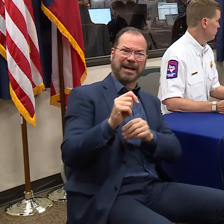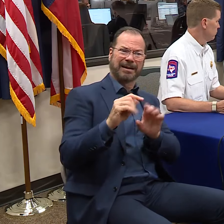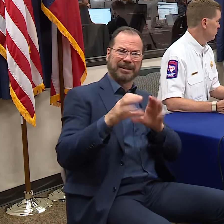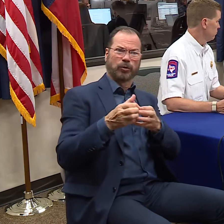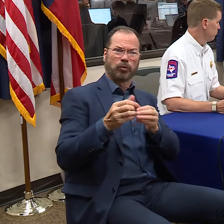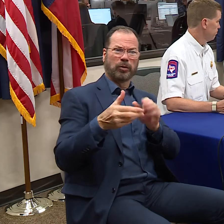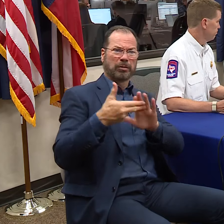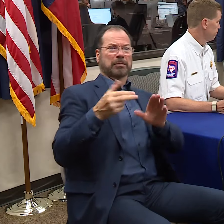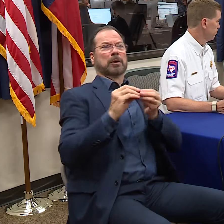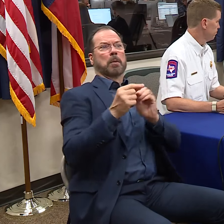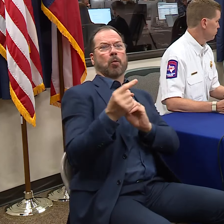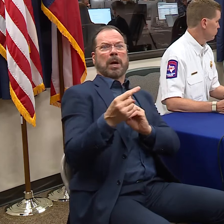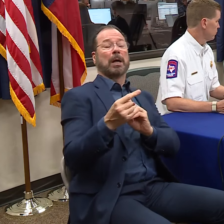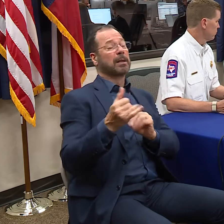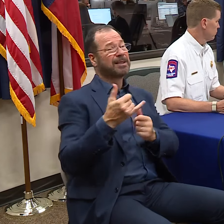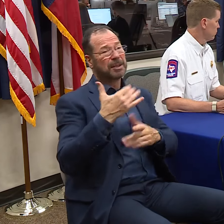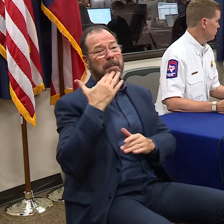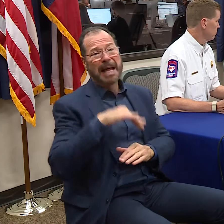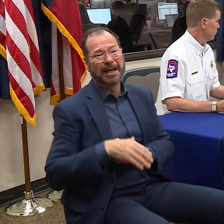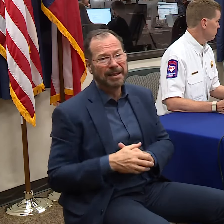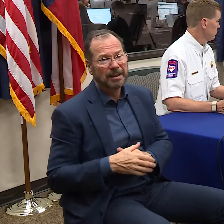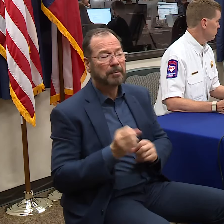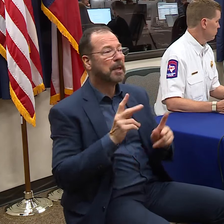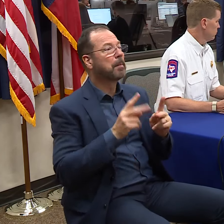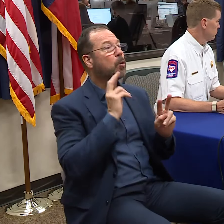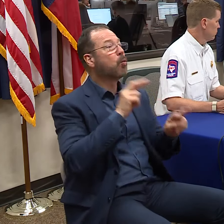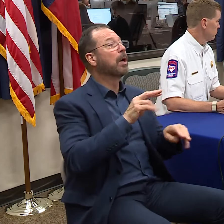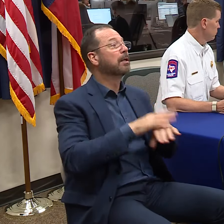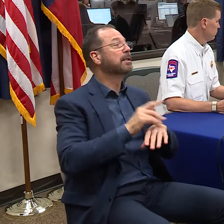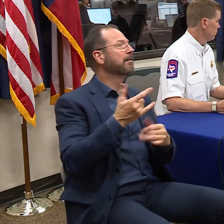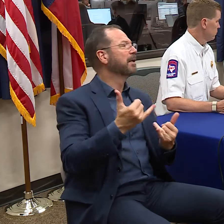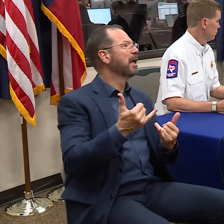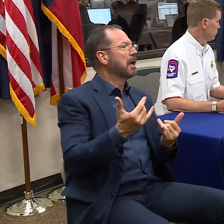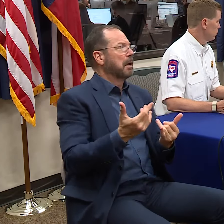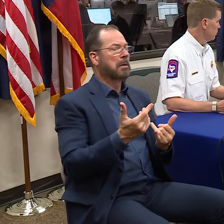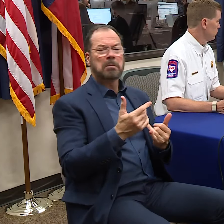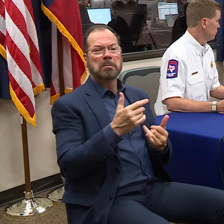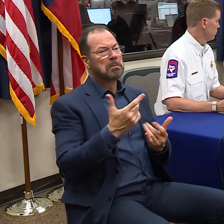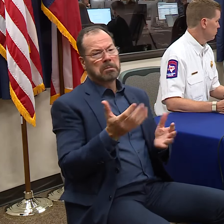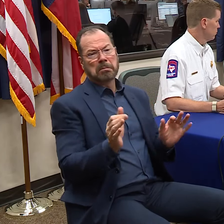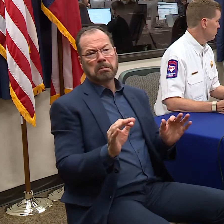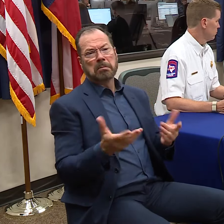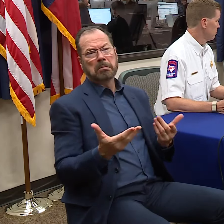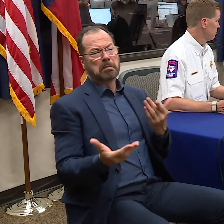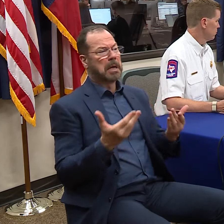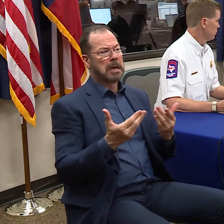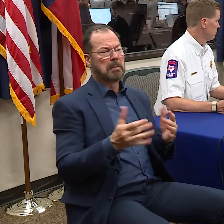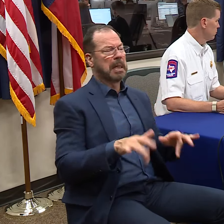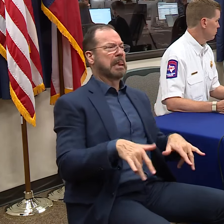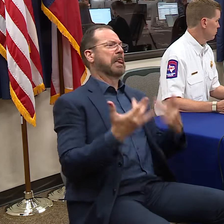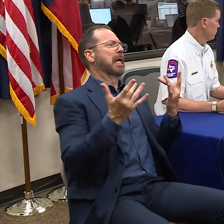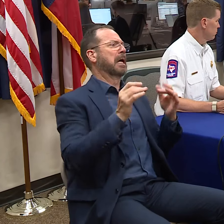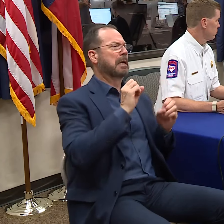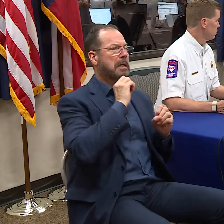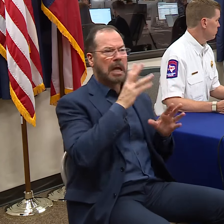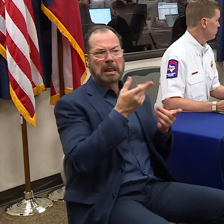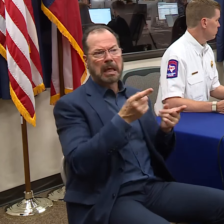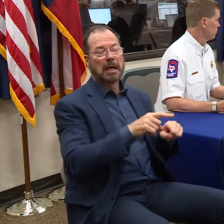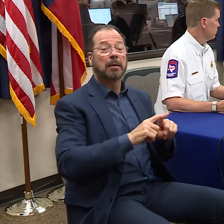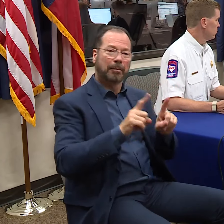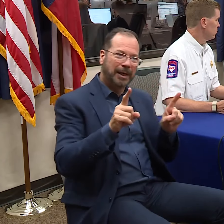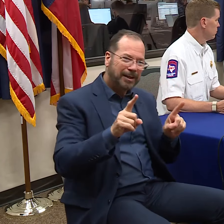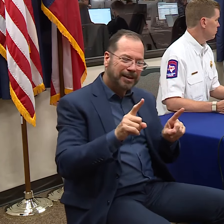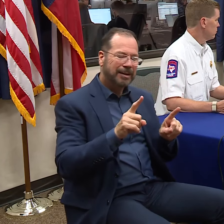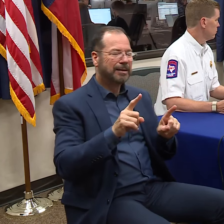that's bad news. And, again, many people watching right now will not be affected or lightly affected in the coast and inland. But I